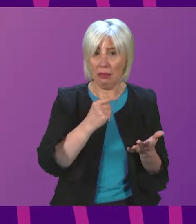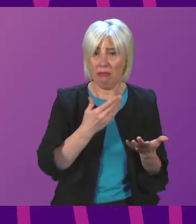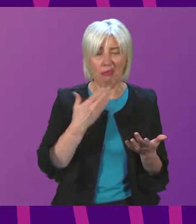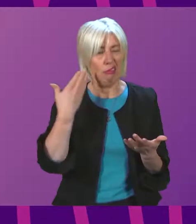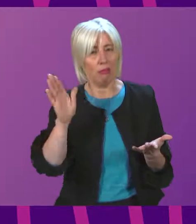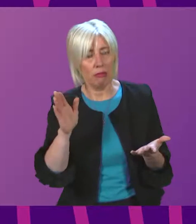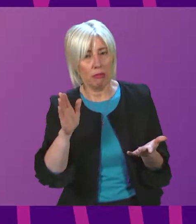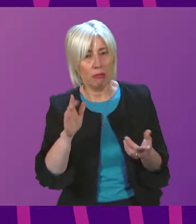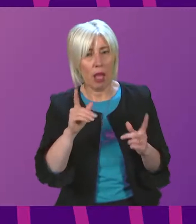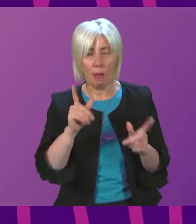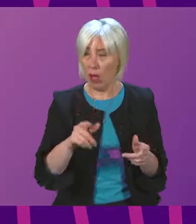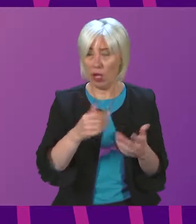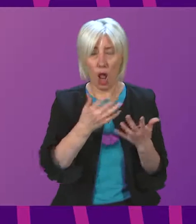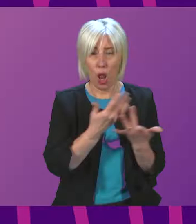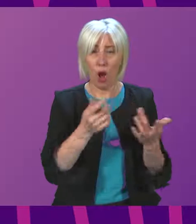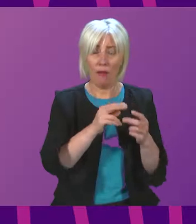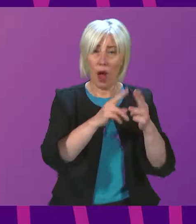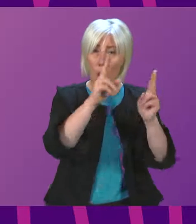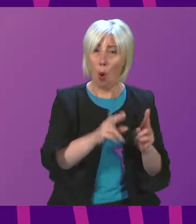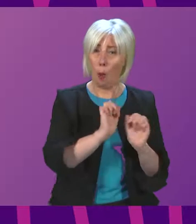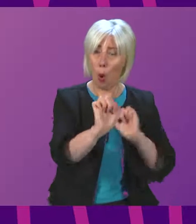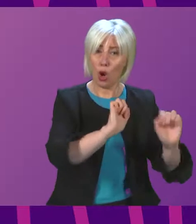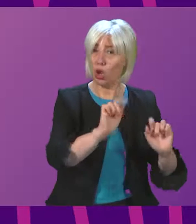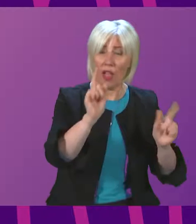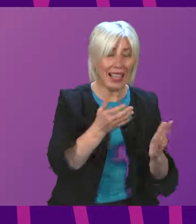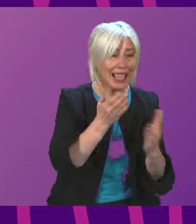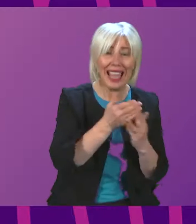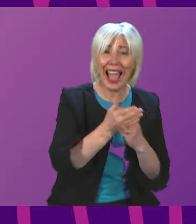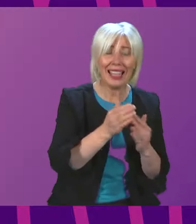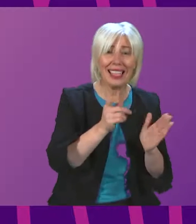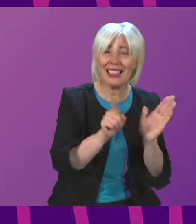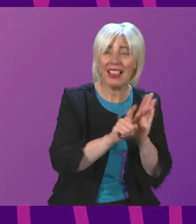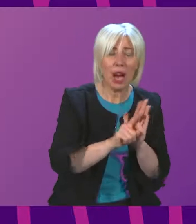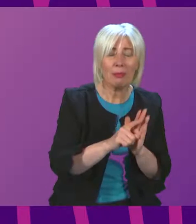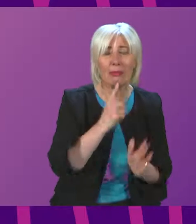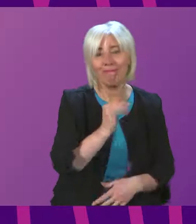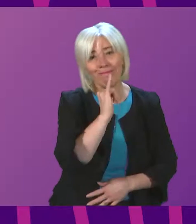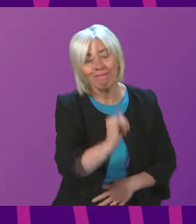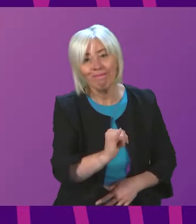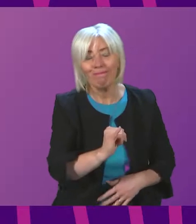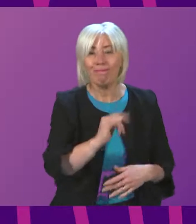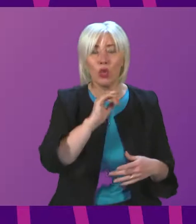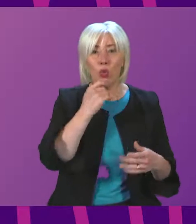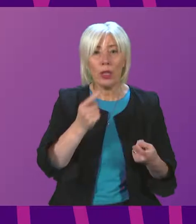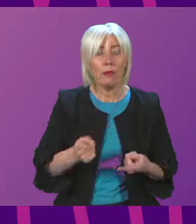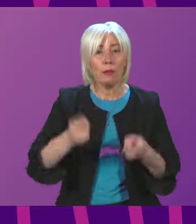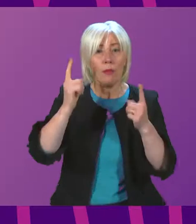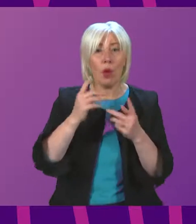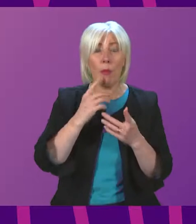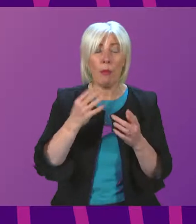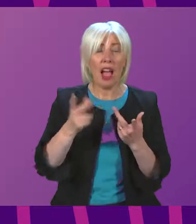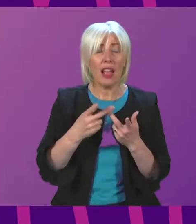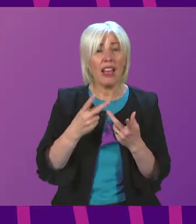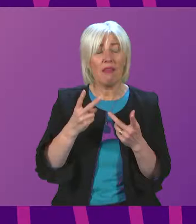Letting that happen when so many homeowners can't get access to alarms is bad policy. So will the Cabinet Secretary instruct our formal delay